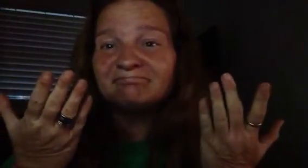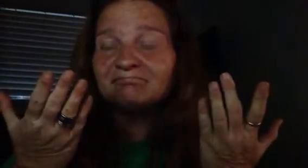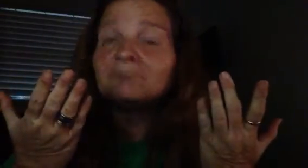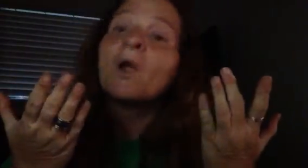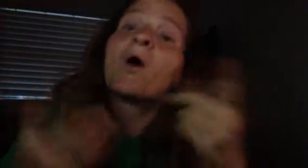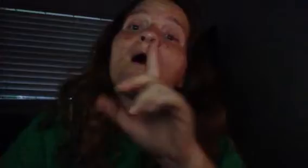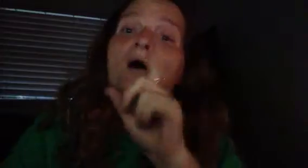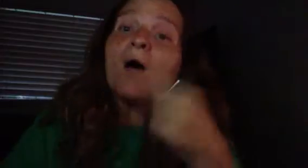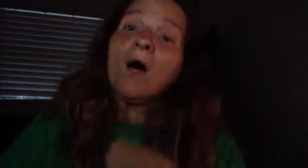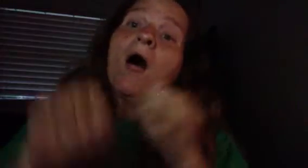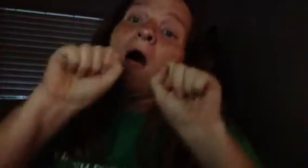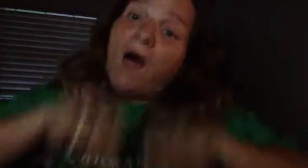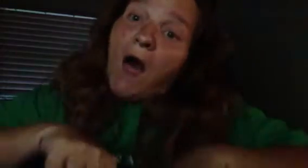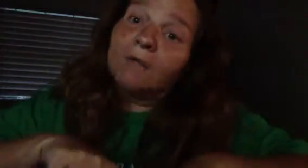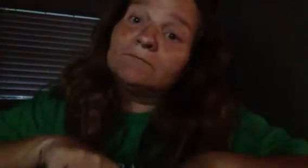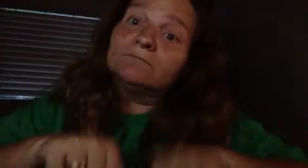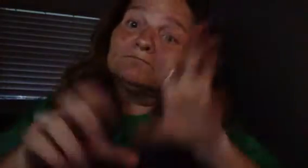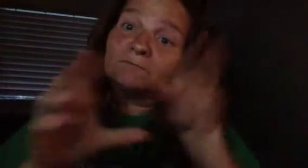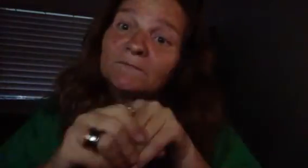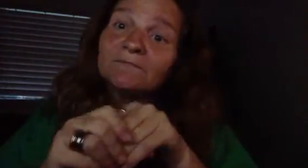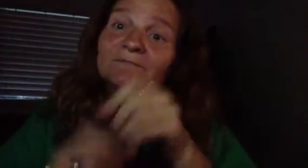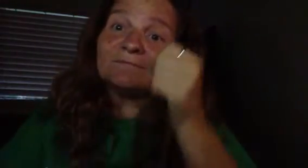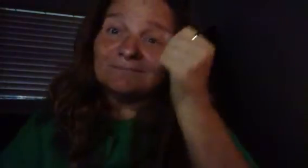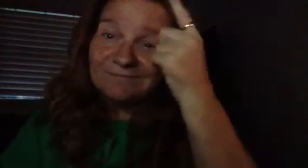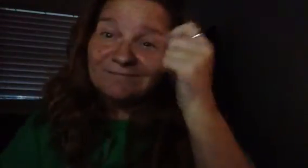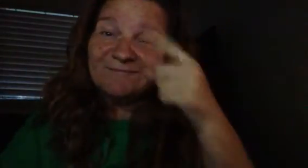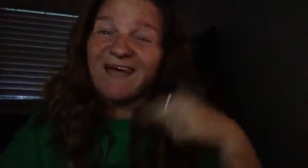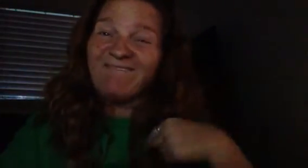It's all about own. I I'm not going I'm not going